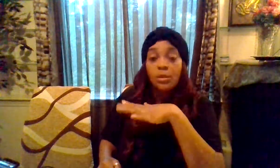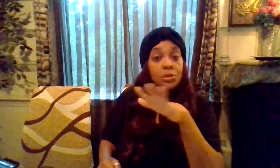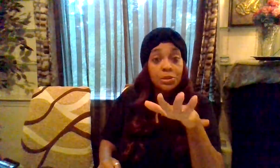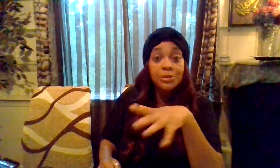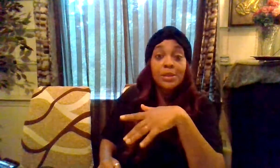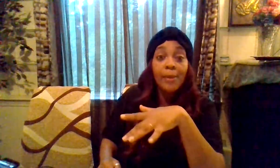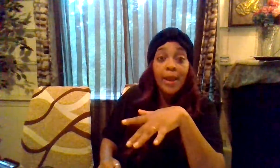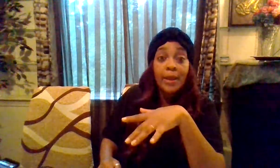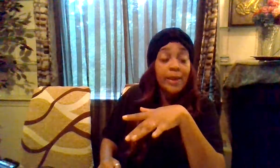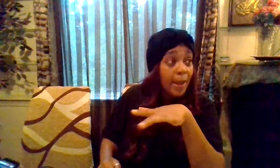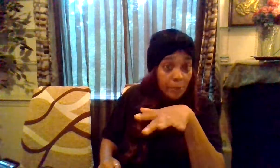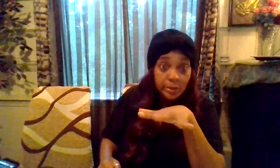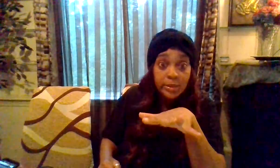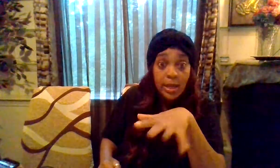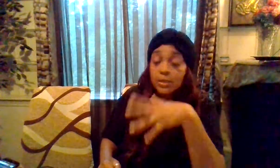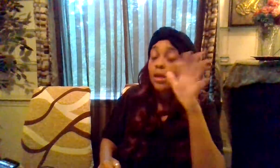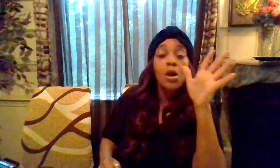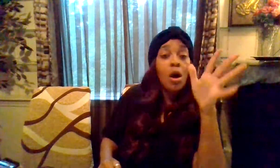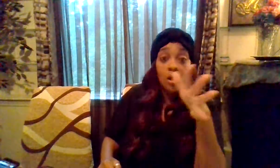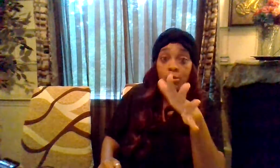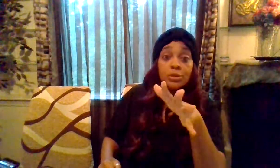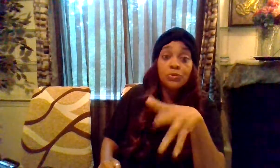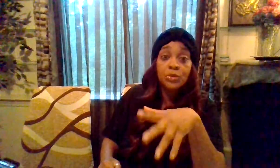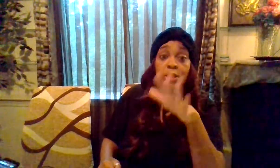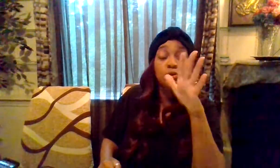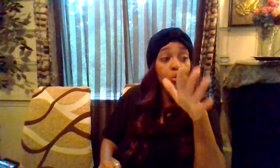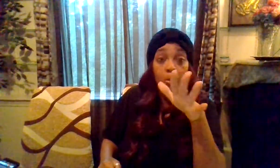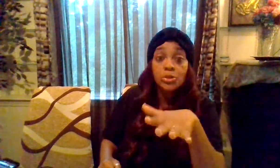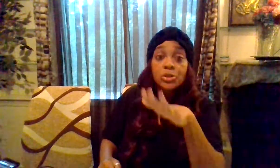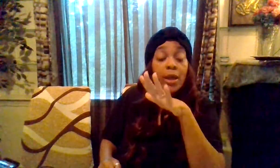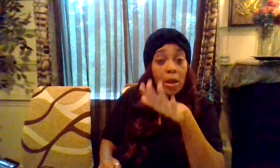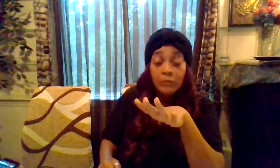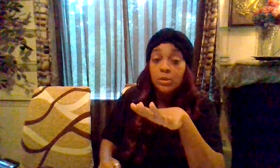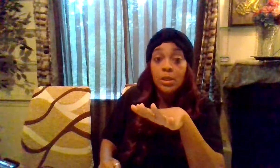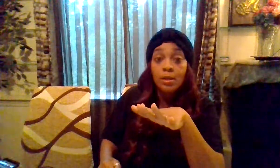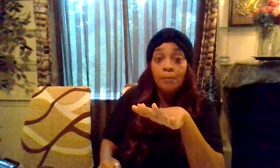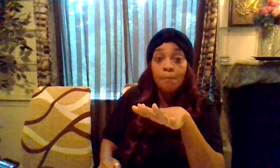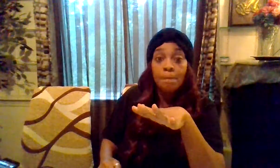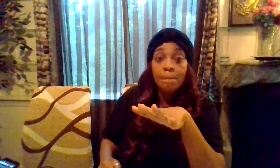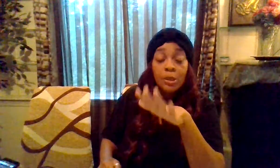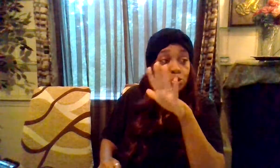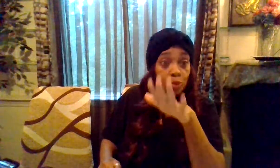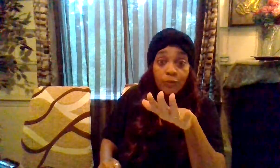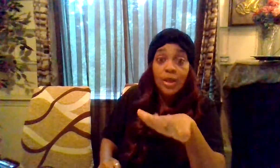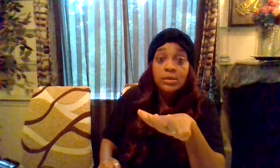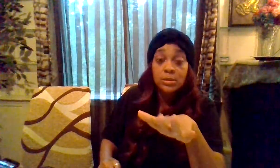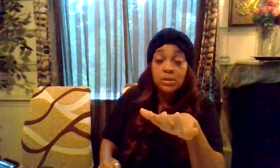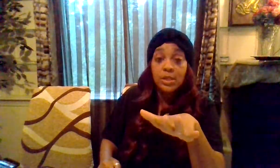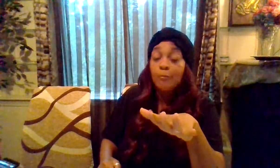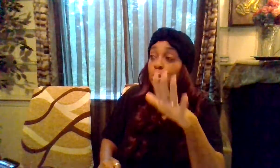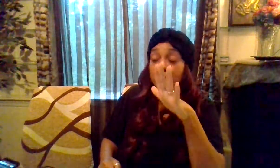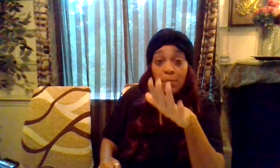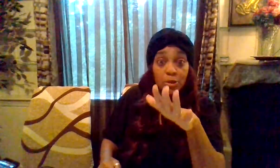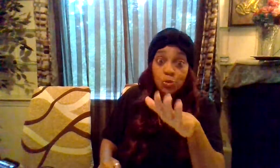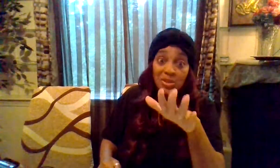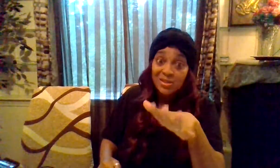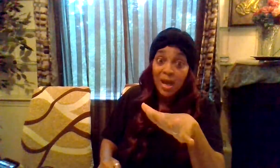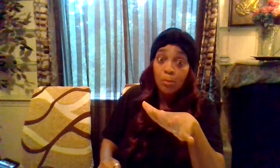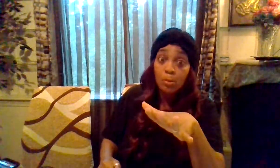goods and the bad happy and the sad all those different things you are appreciate everything that you have faced in this life because it made you unstoppable